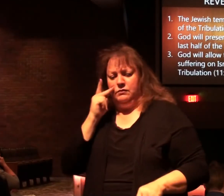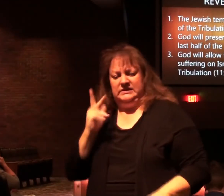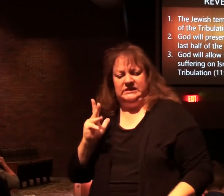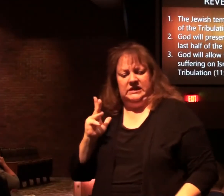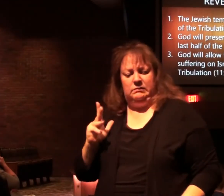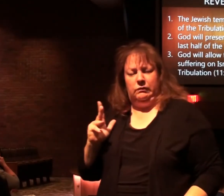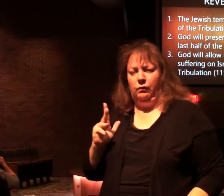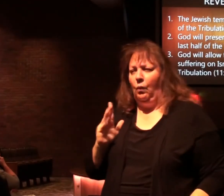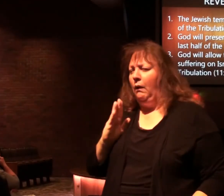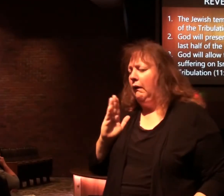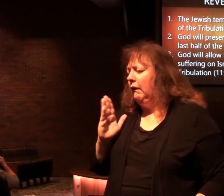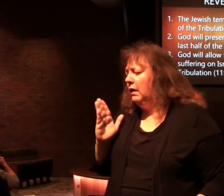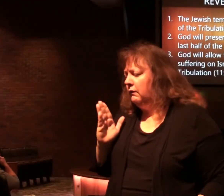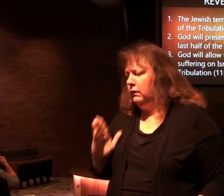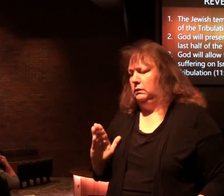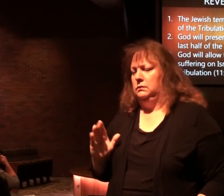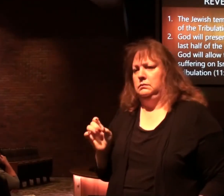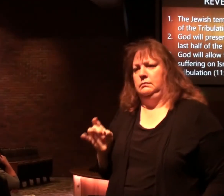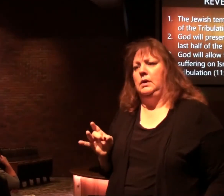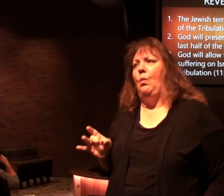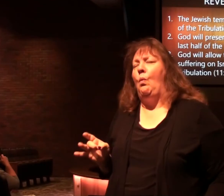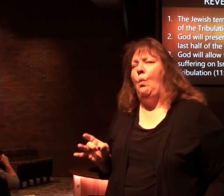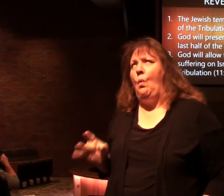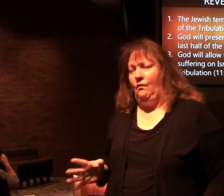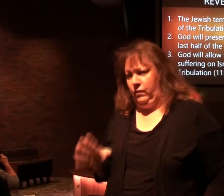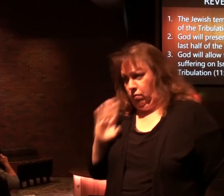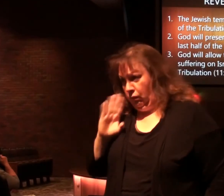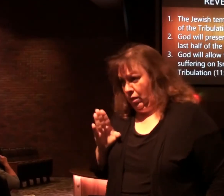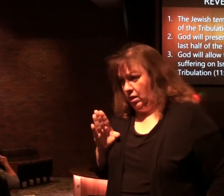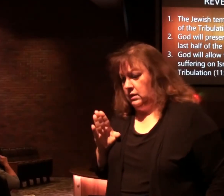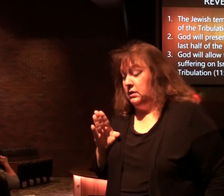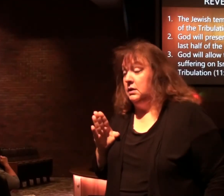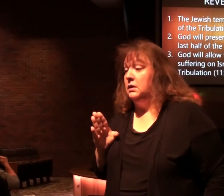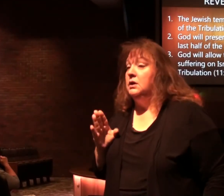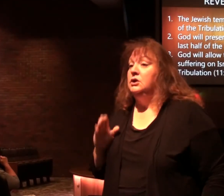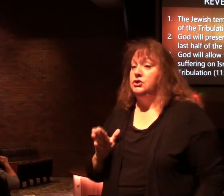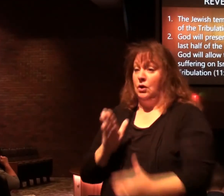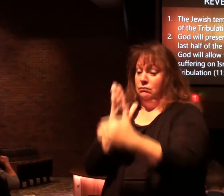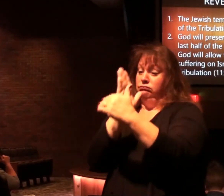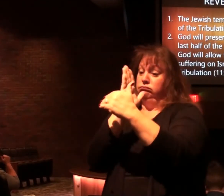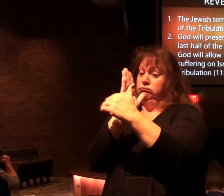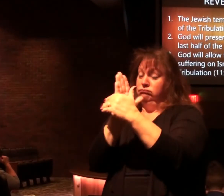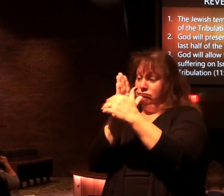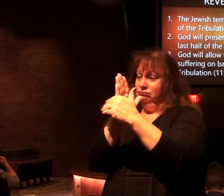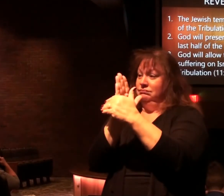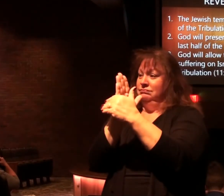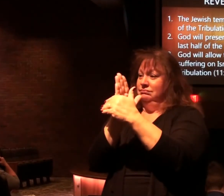been before. All right, so we're in that middle period.